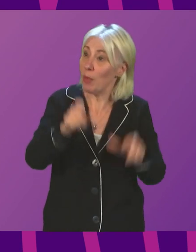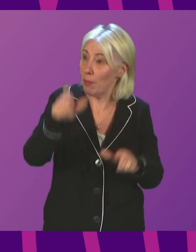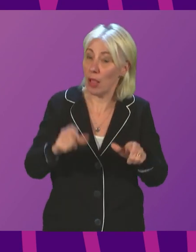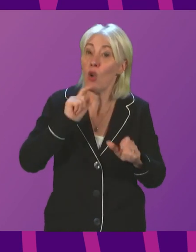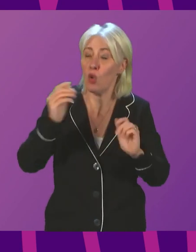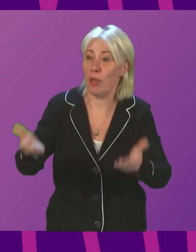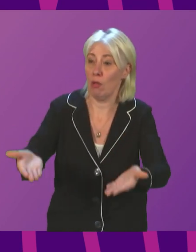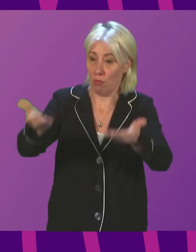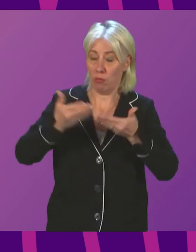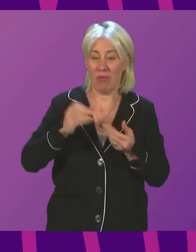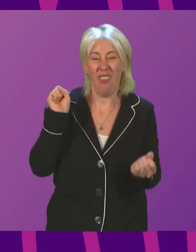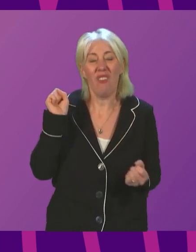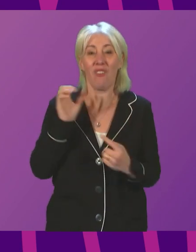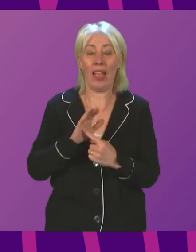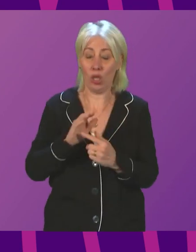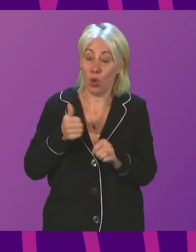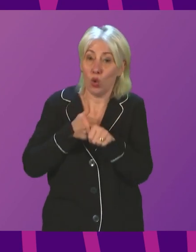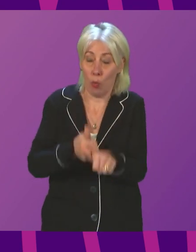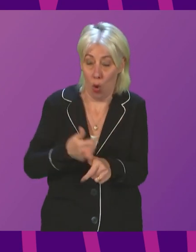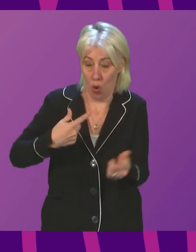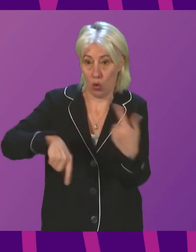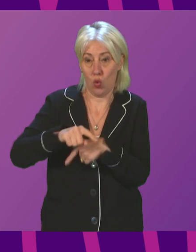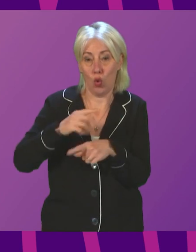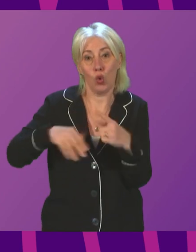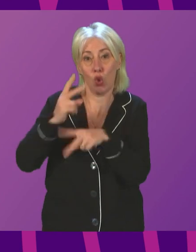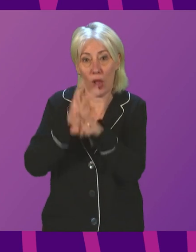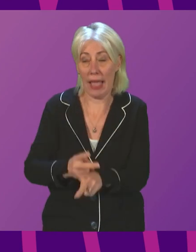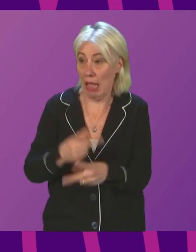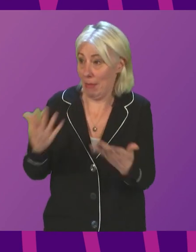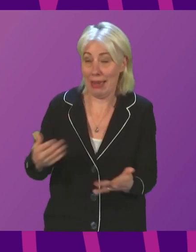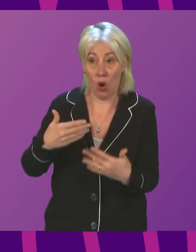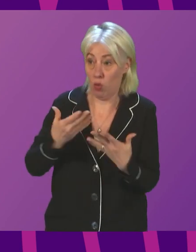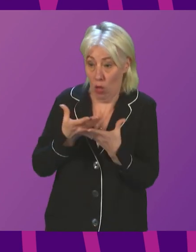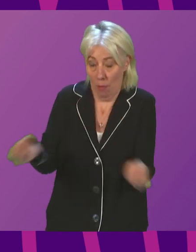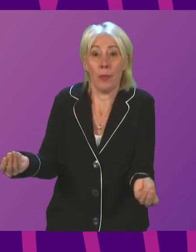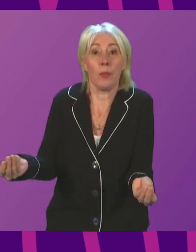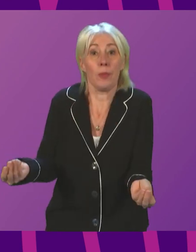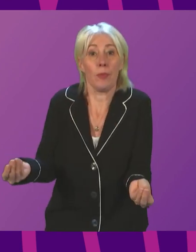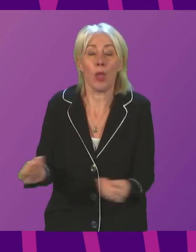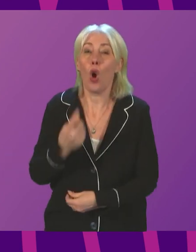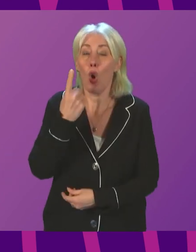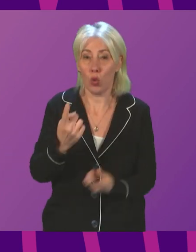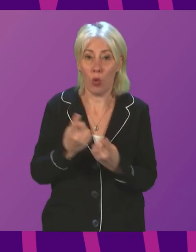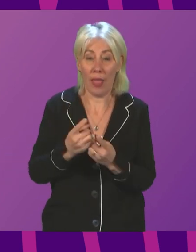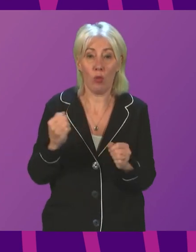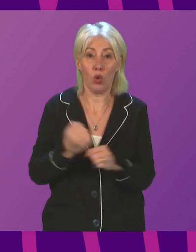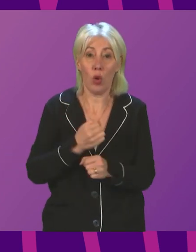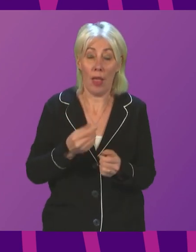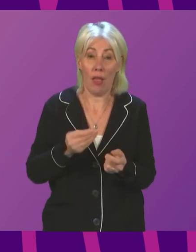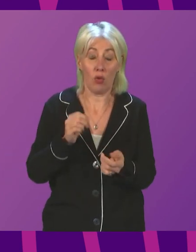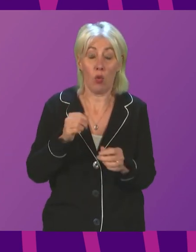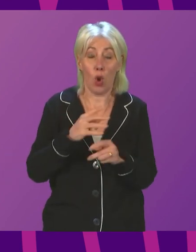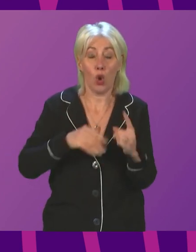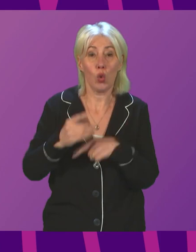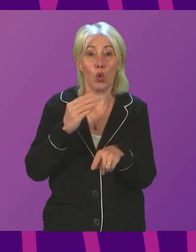providing a vital support to our social care sector. Now one of the measures we are doing is we are improving the remuneration for social